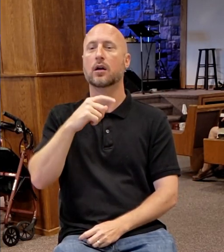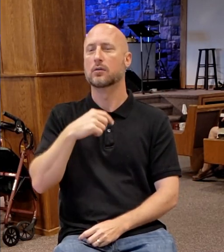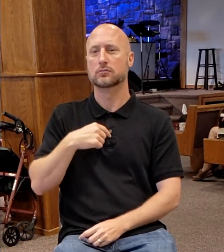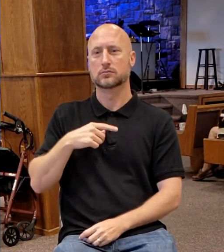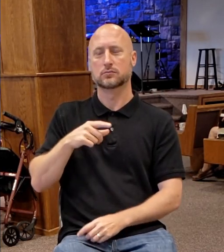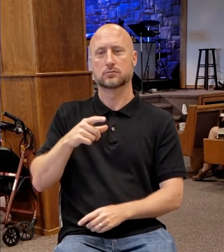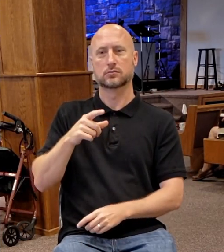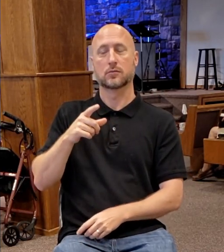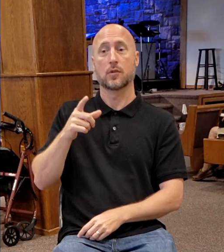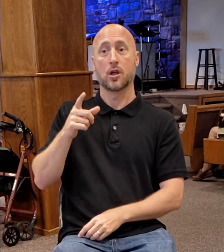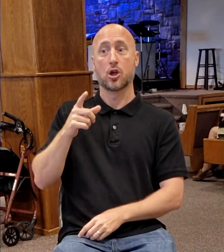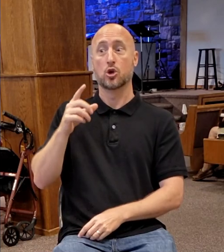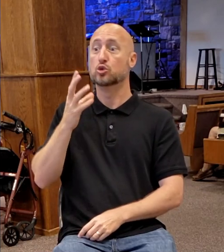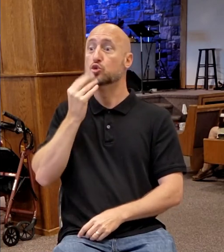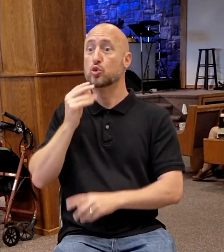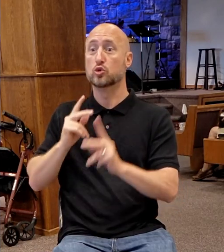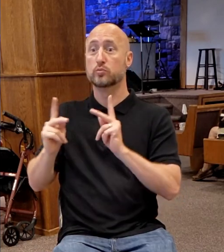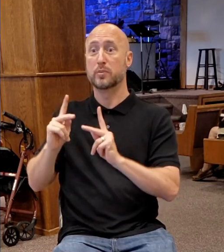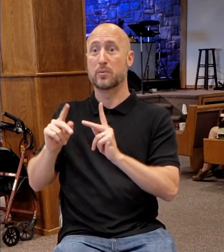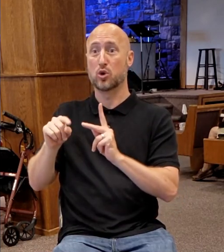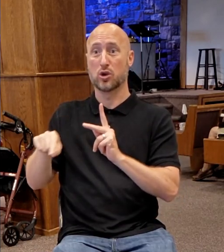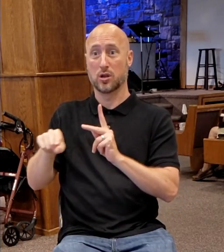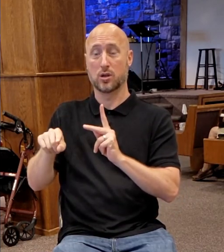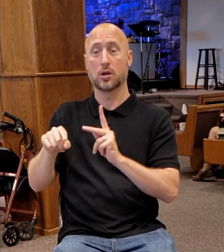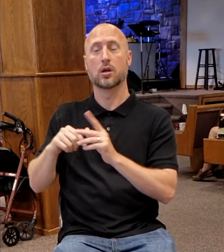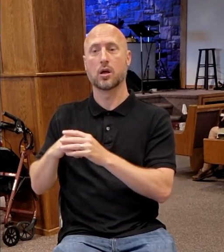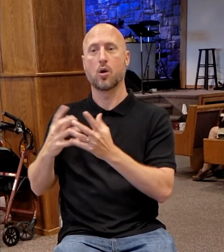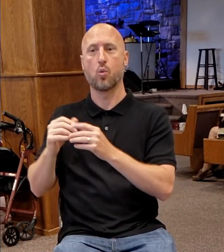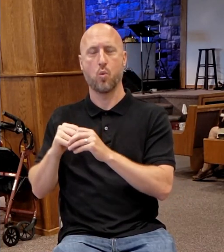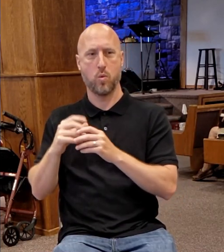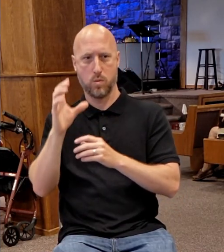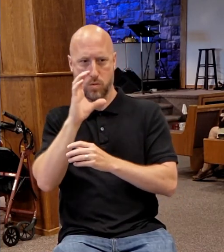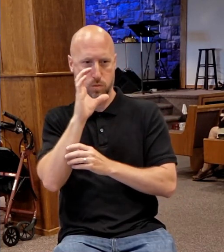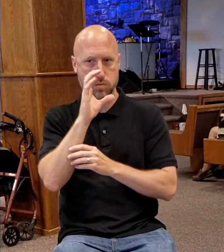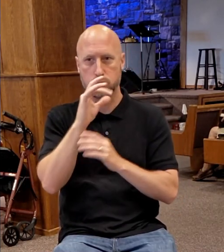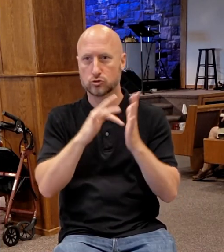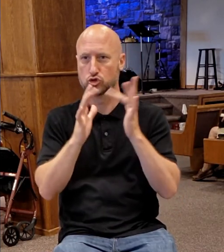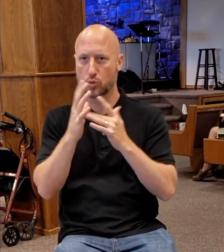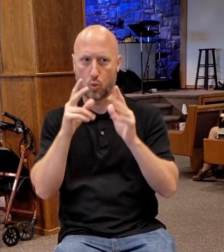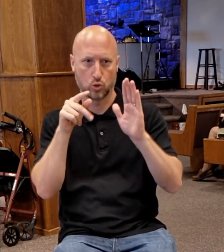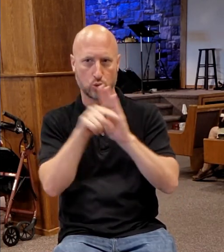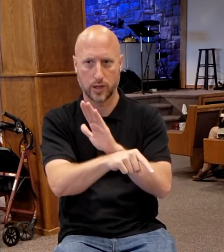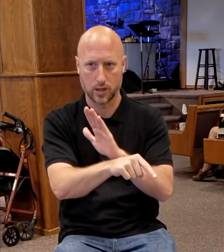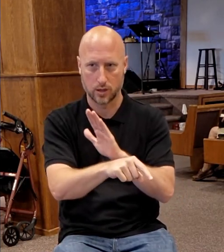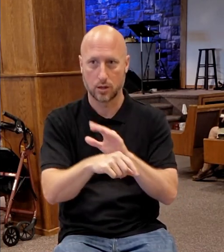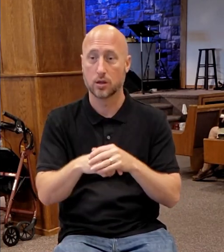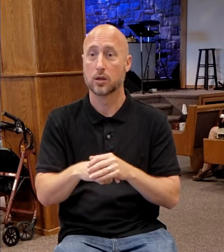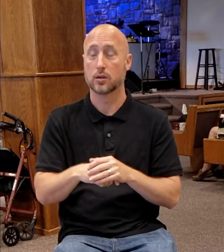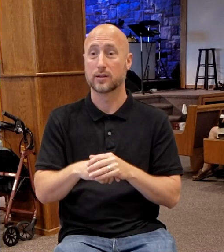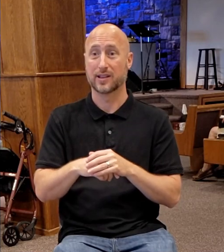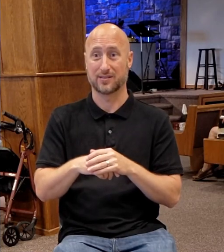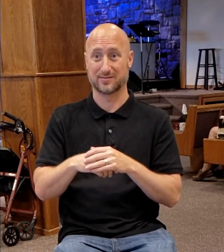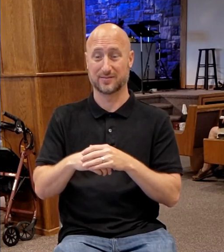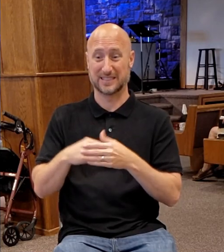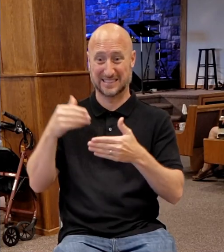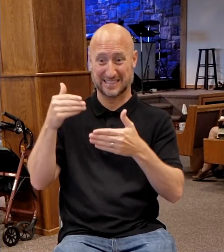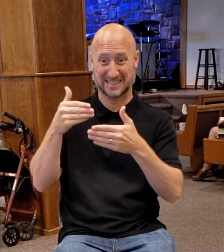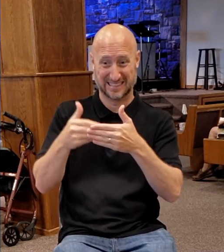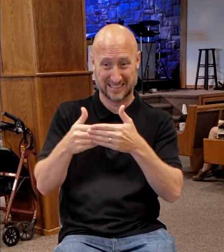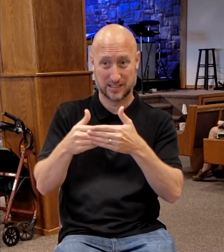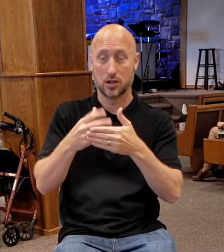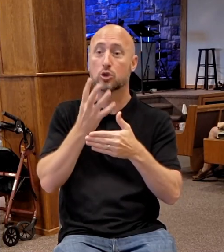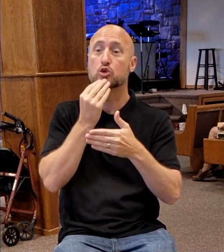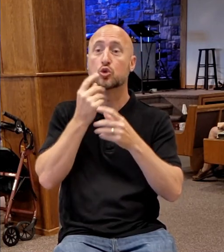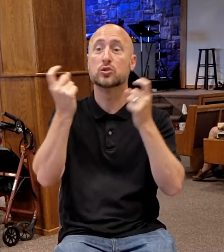the Jews sought to kill him. Now, the Jews' feast of tabernacles was at hand. His